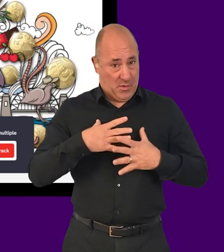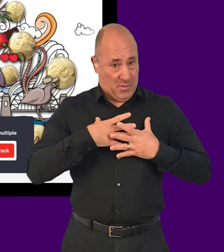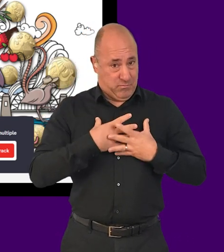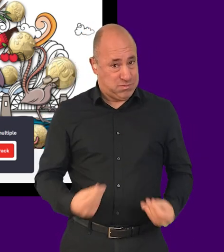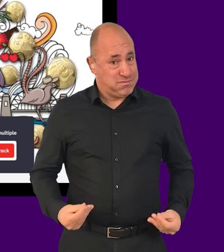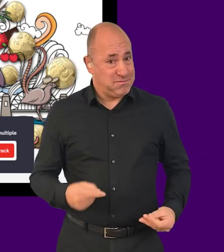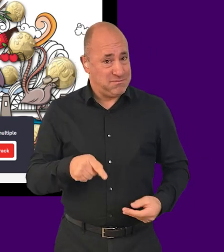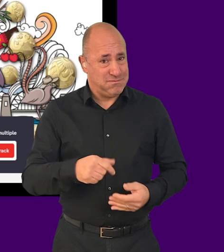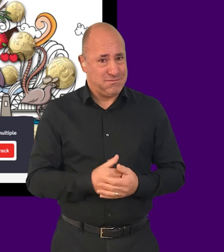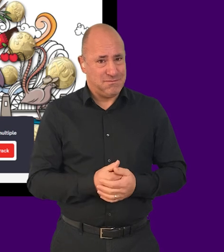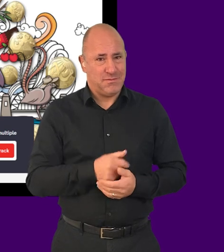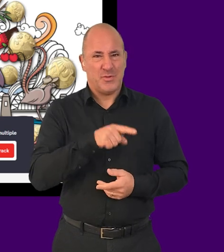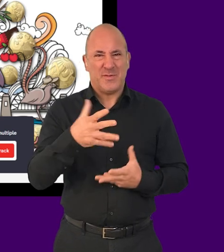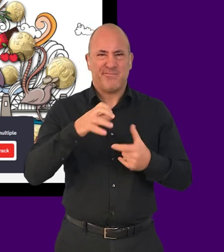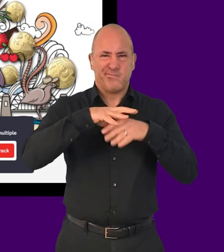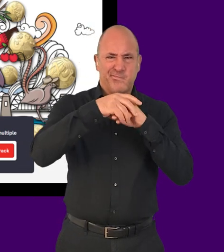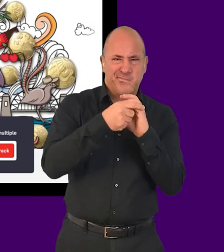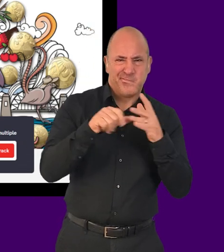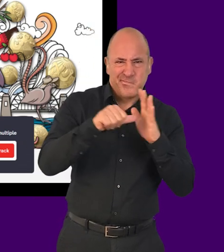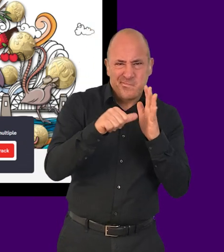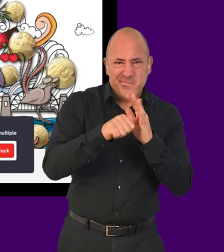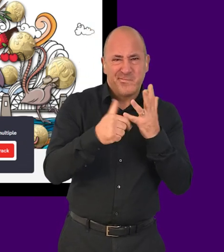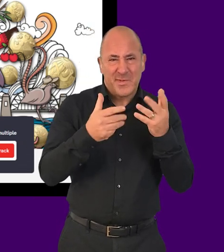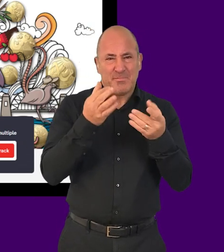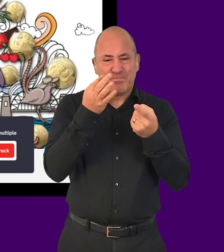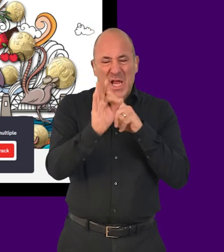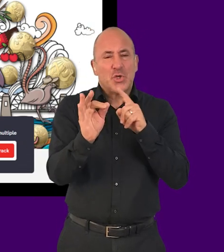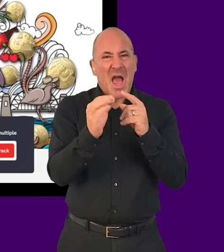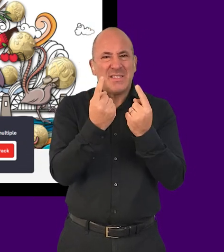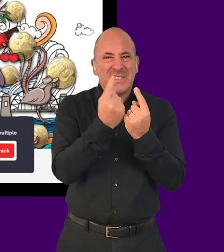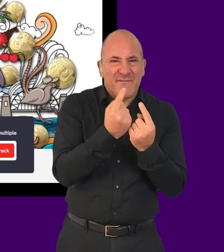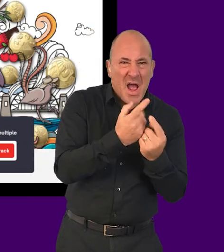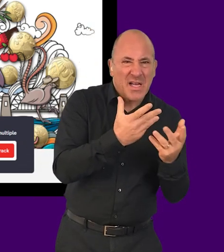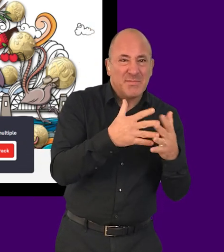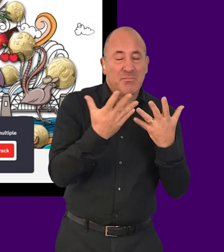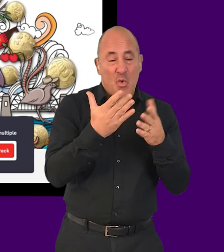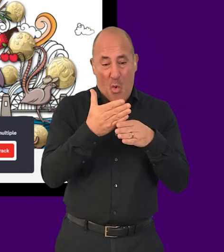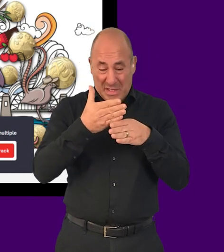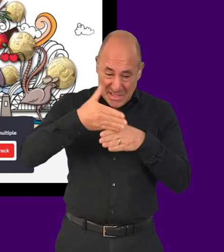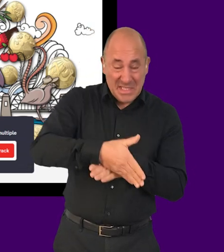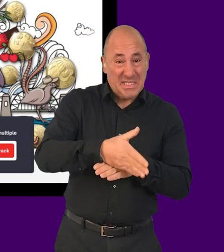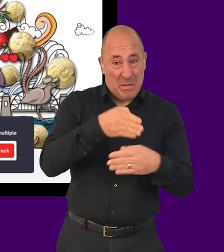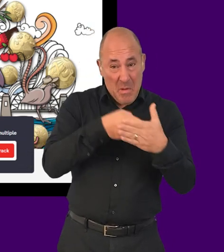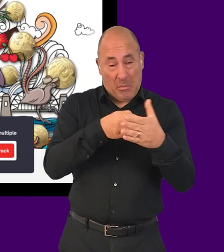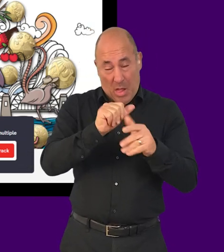For people with motor disabilities who use specialized input devices, this can be even more of a barrier.